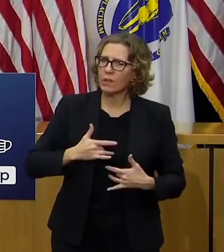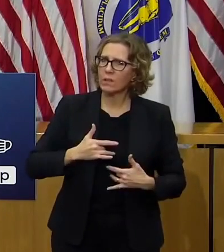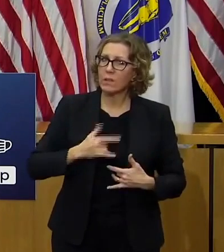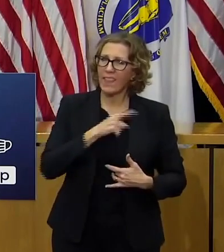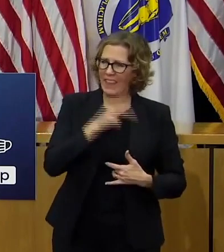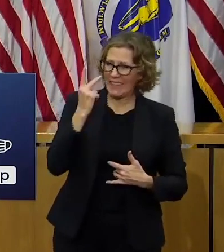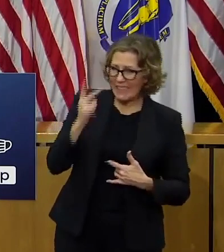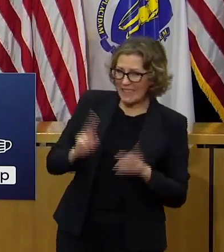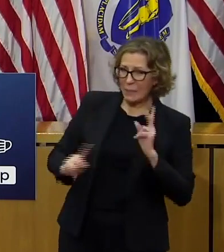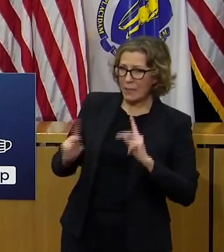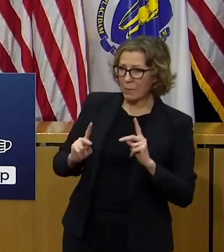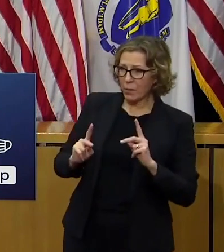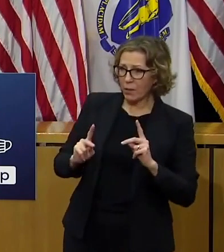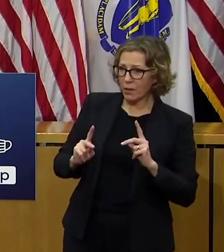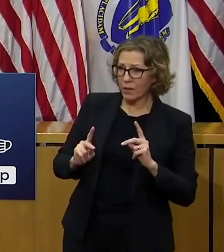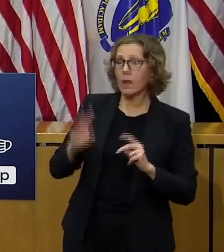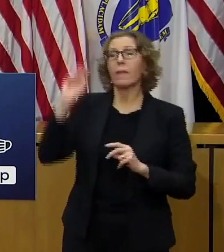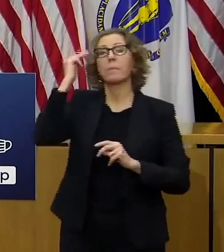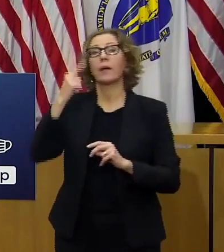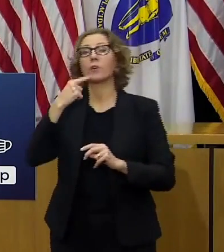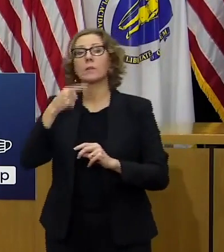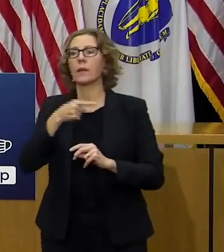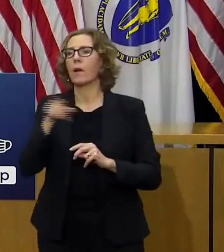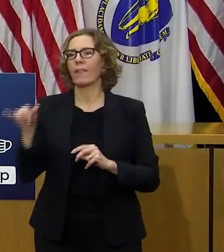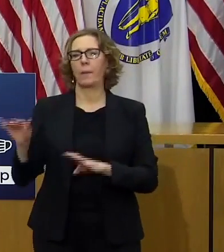some of the same stuff the mayors were talking to me about